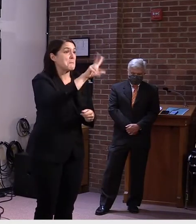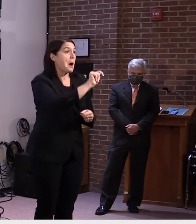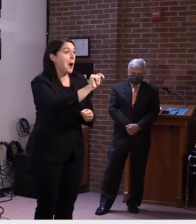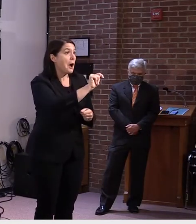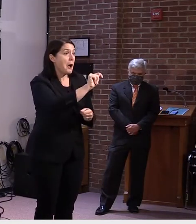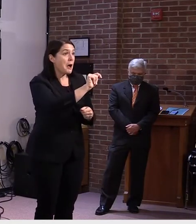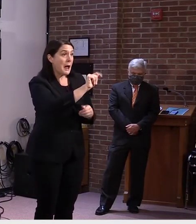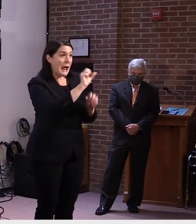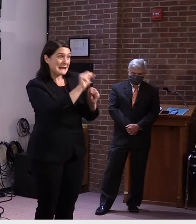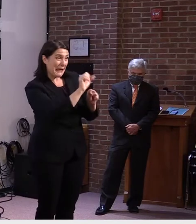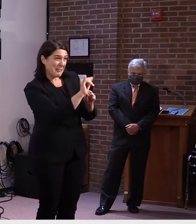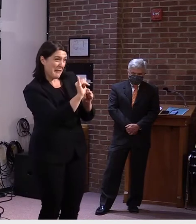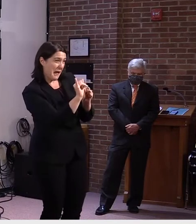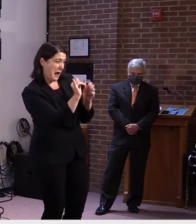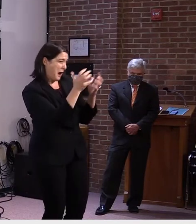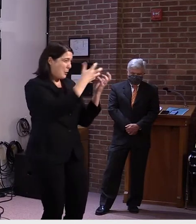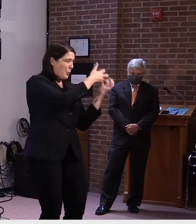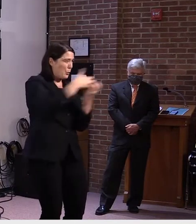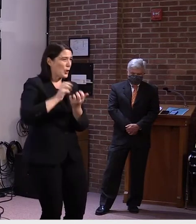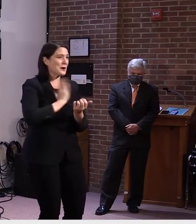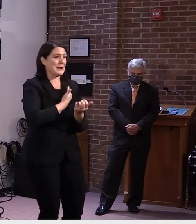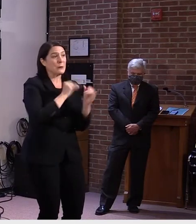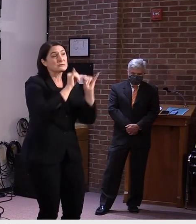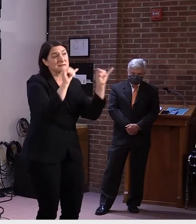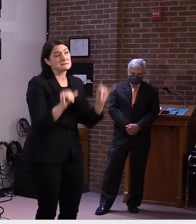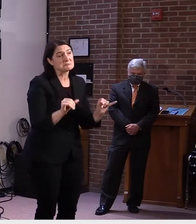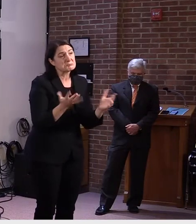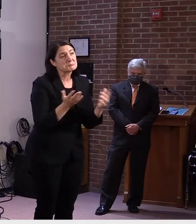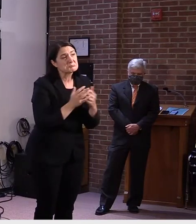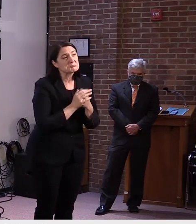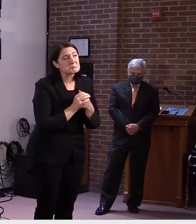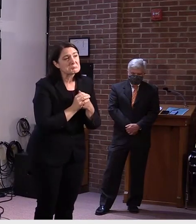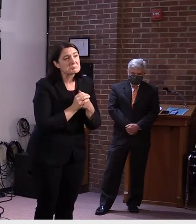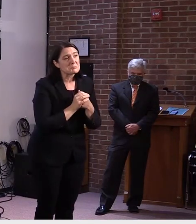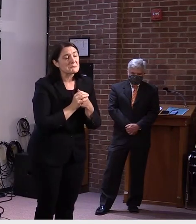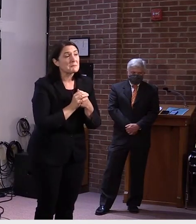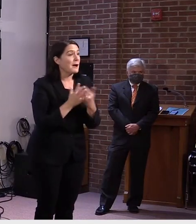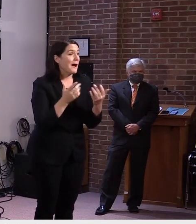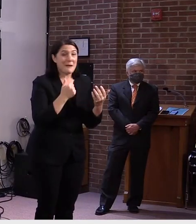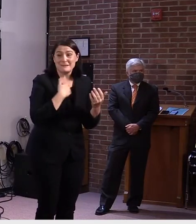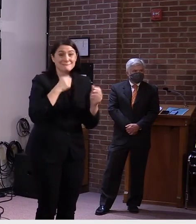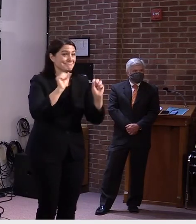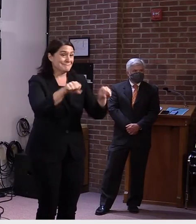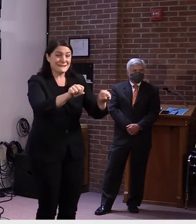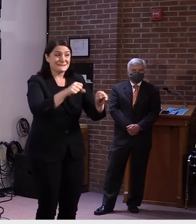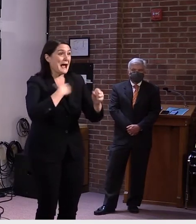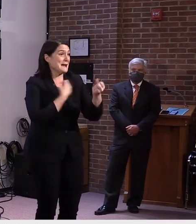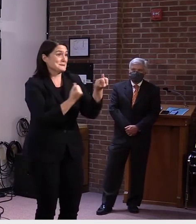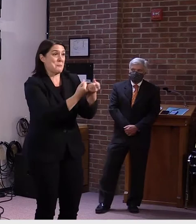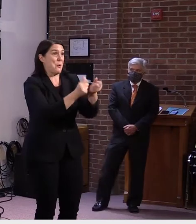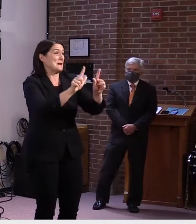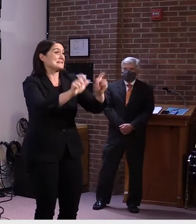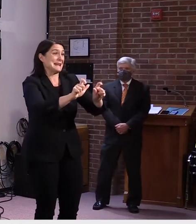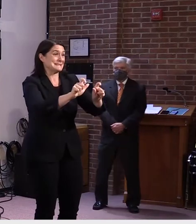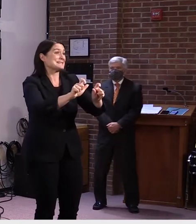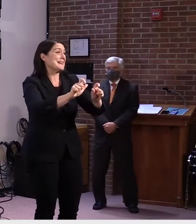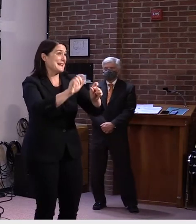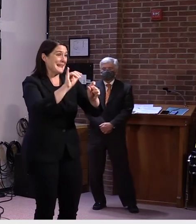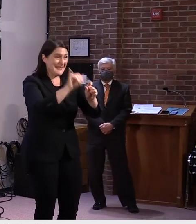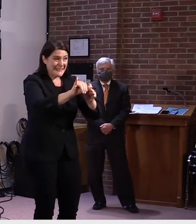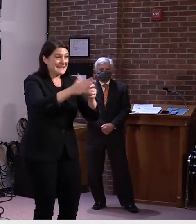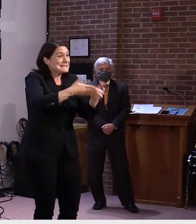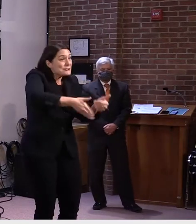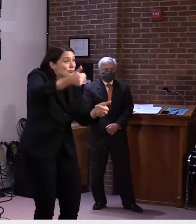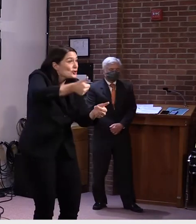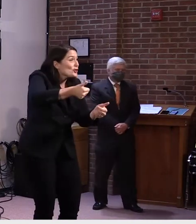in our testing strategy that would be useful. I mean, I'm all in favor of a test that doesn't utilize more reagents